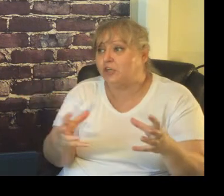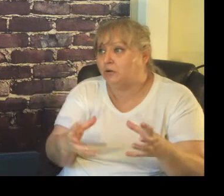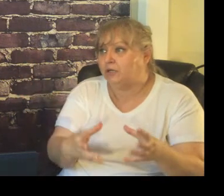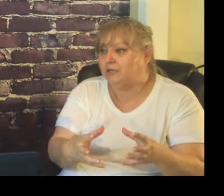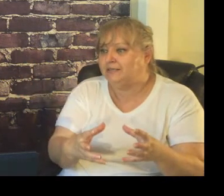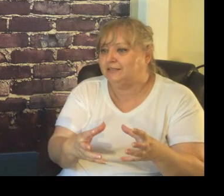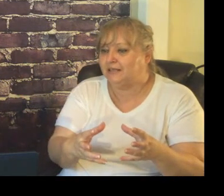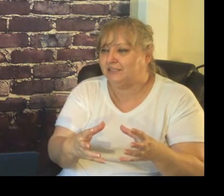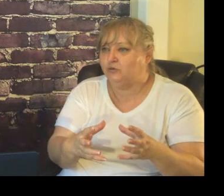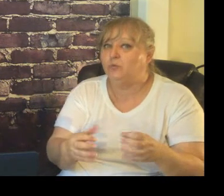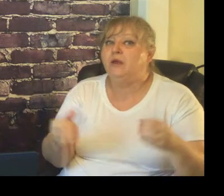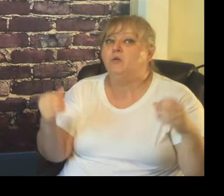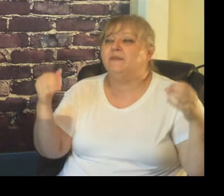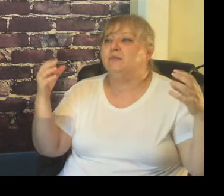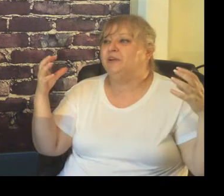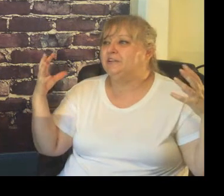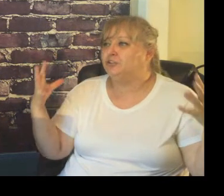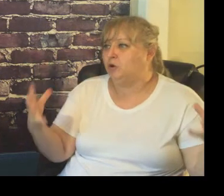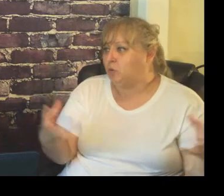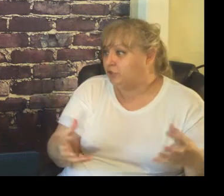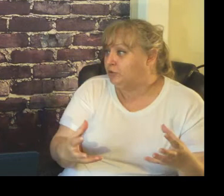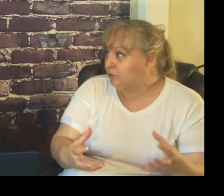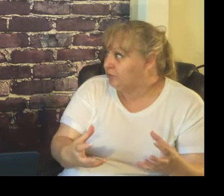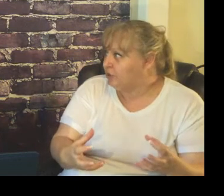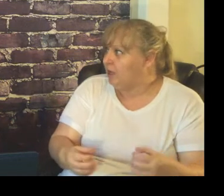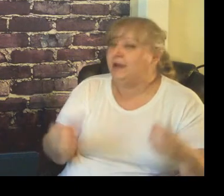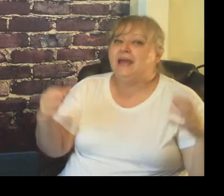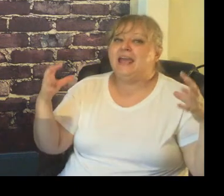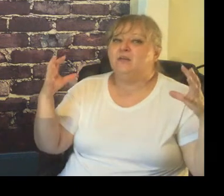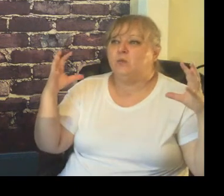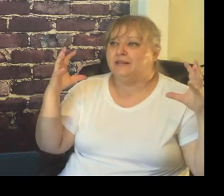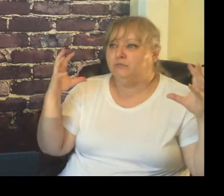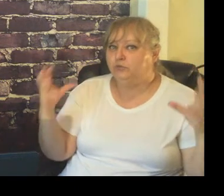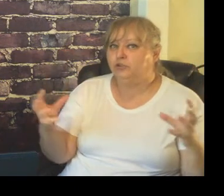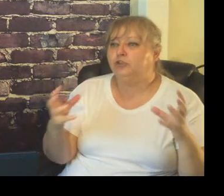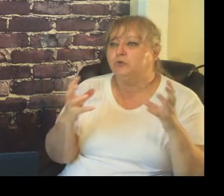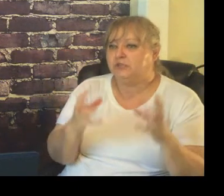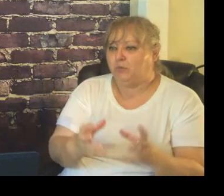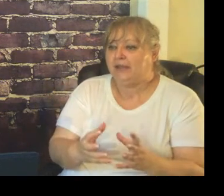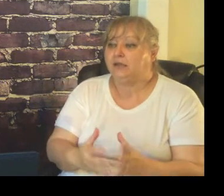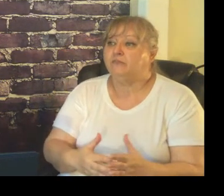going on in the classroom when the parents know what your rules are and when the mutual respect of